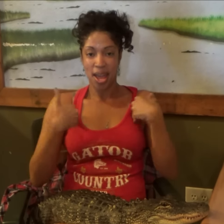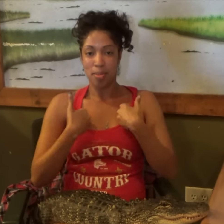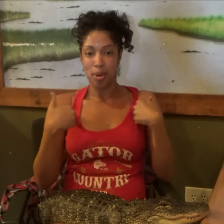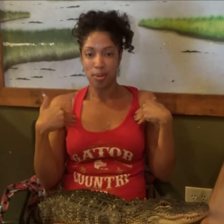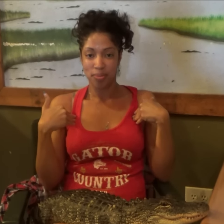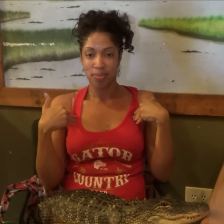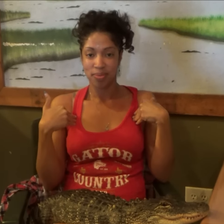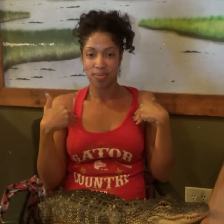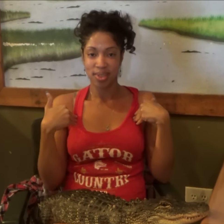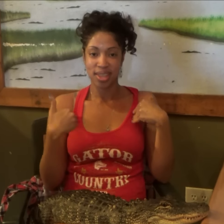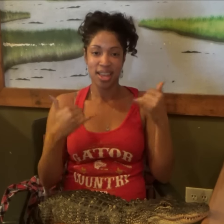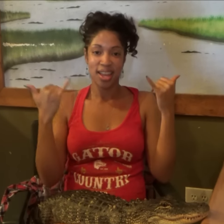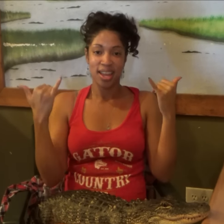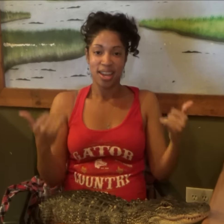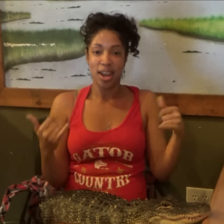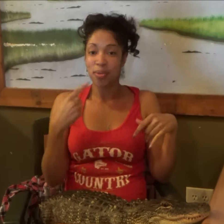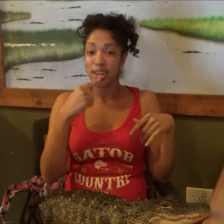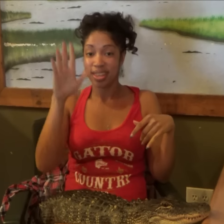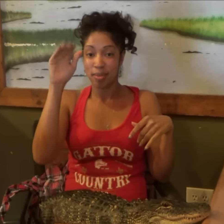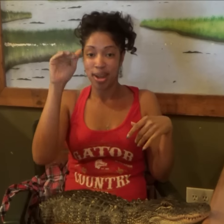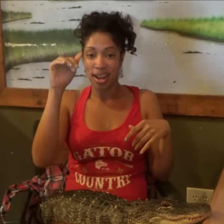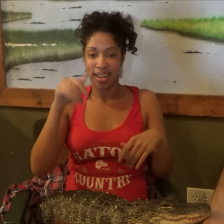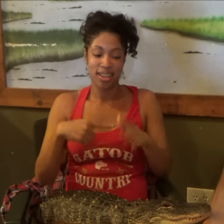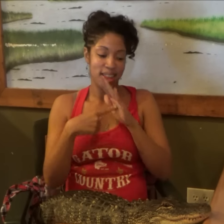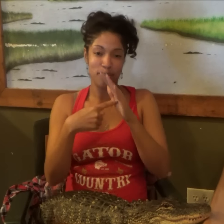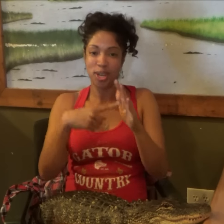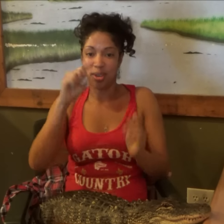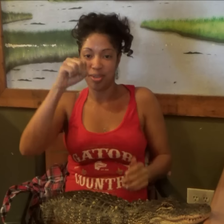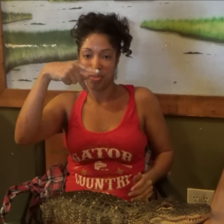Animal. Now we're going to say bye and let me show you Spooner.